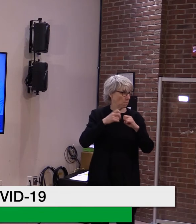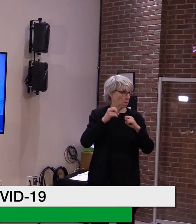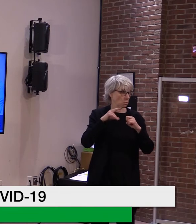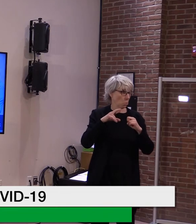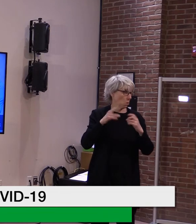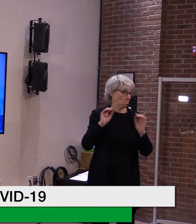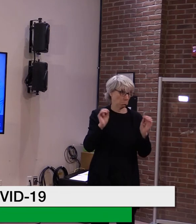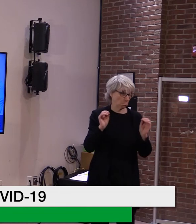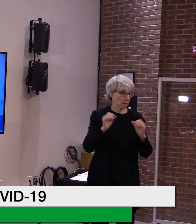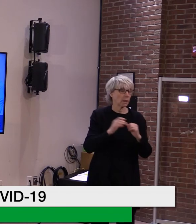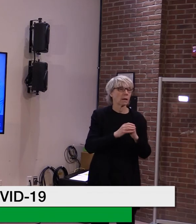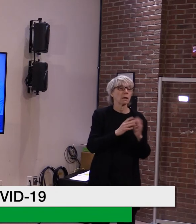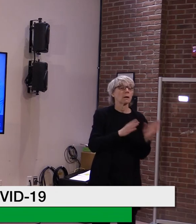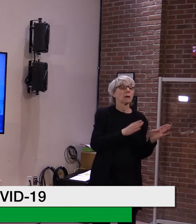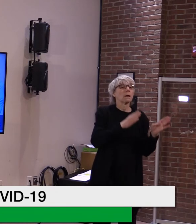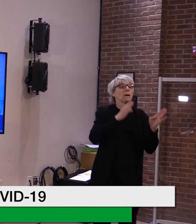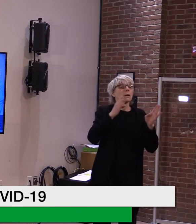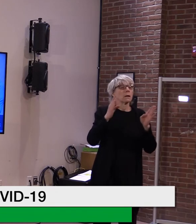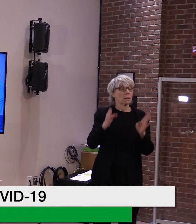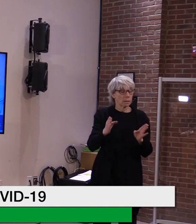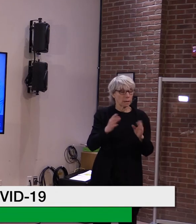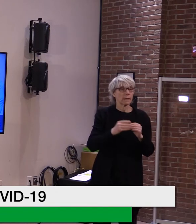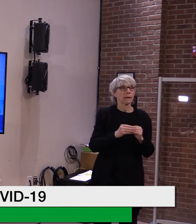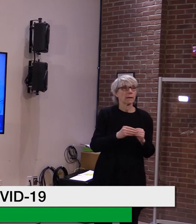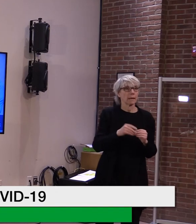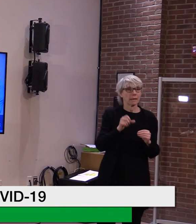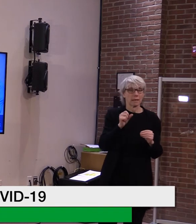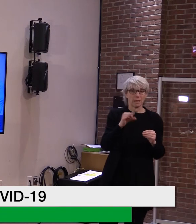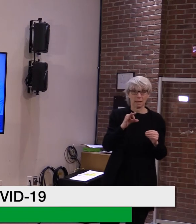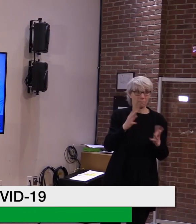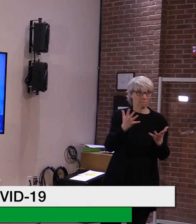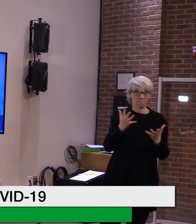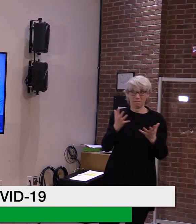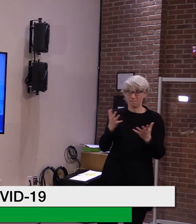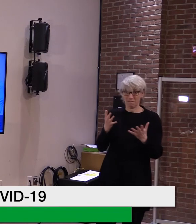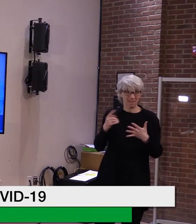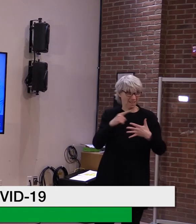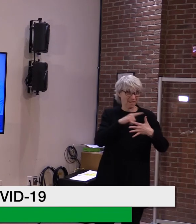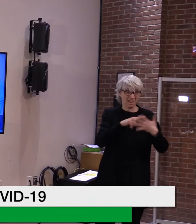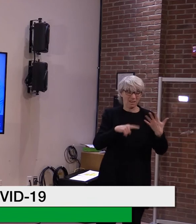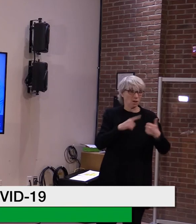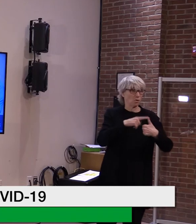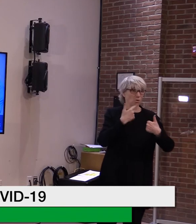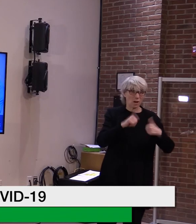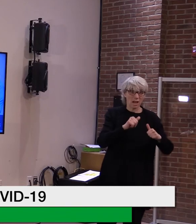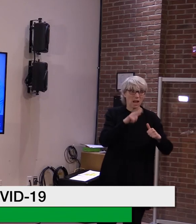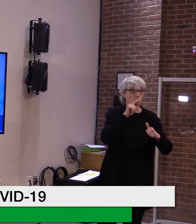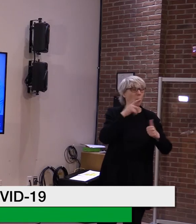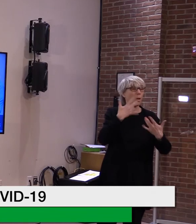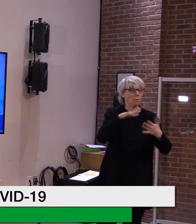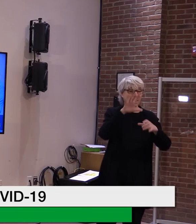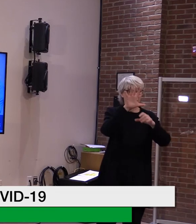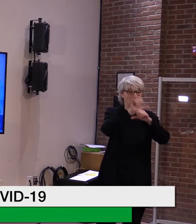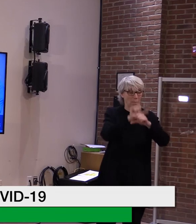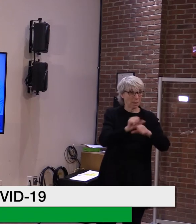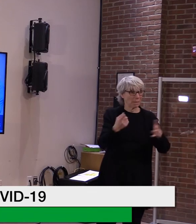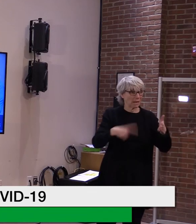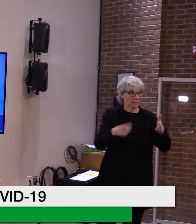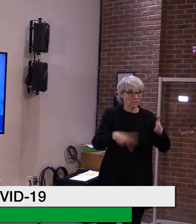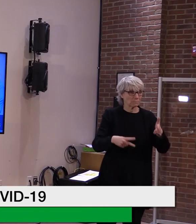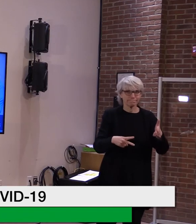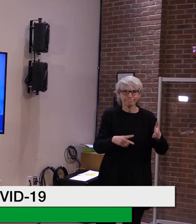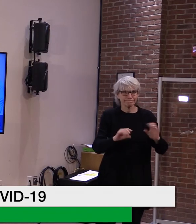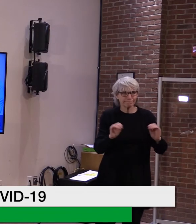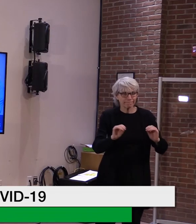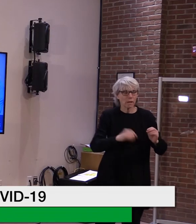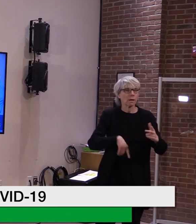and the next thing you would do is that if there is nobody, um, out there, um, if there's something that you